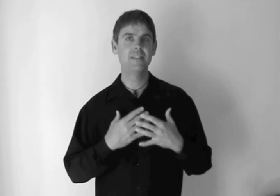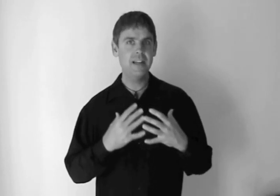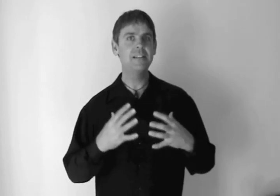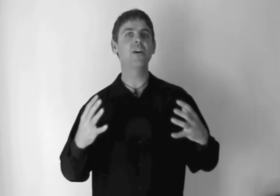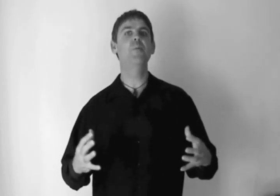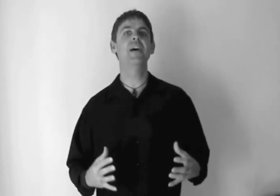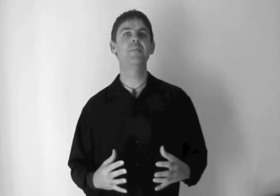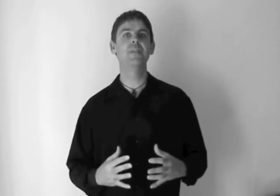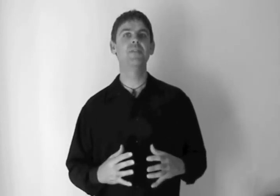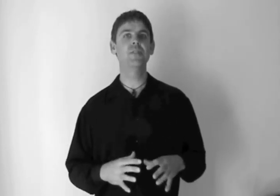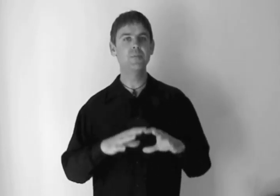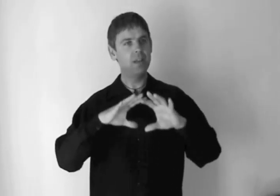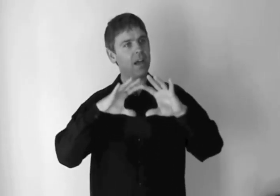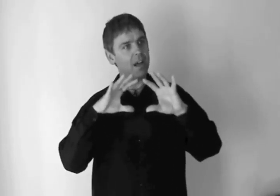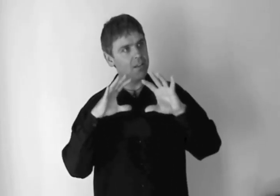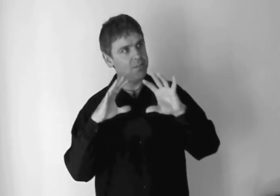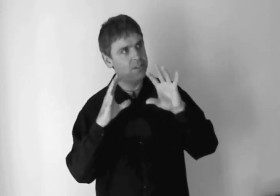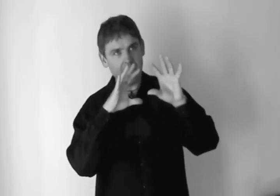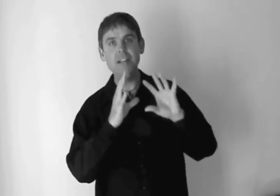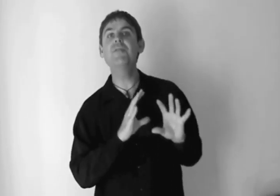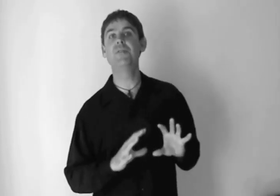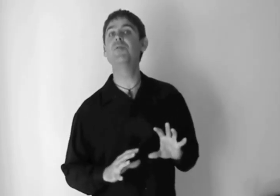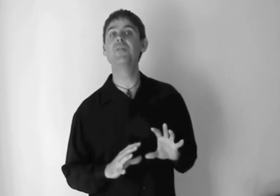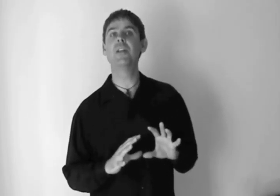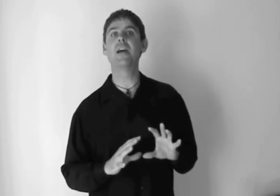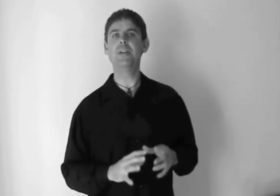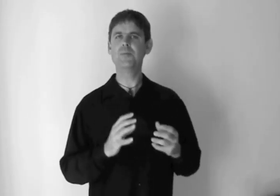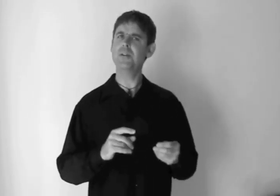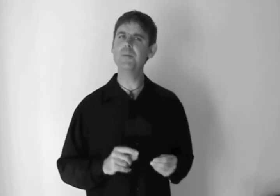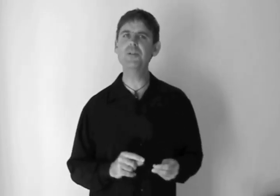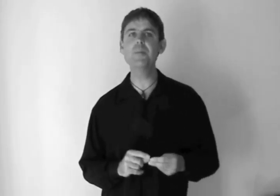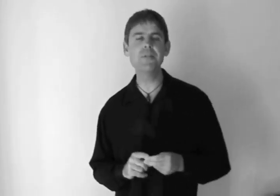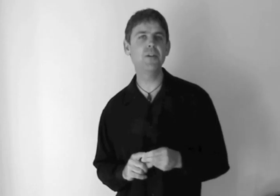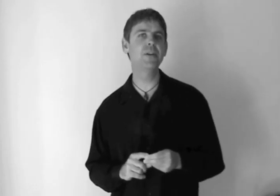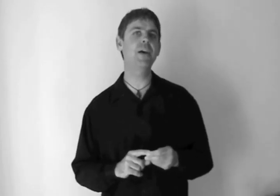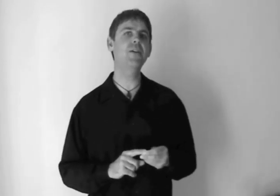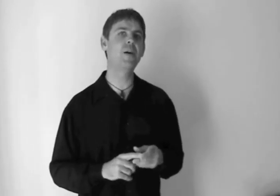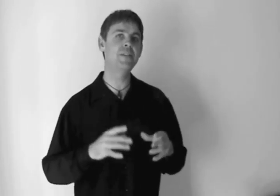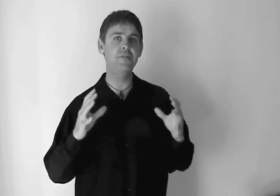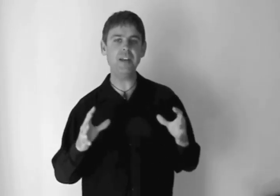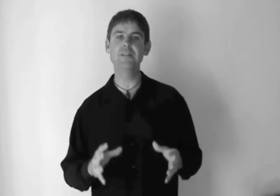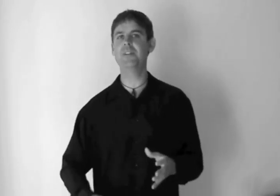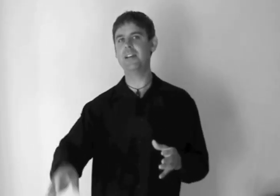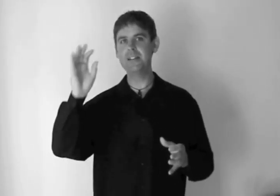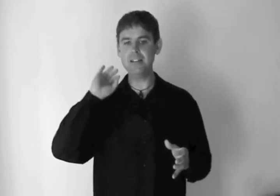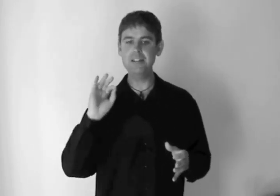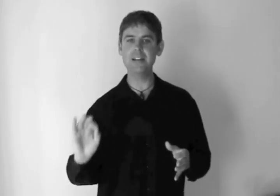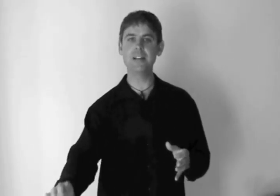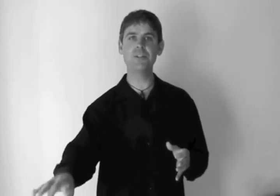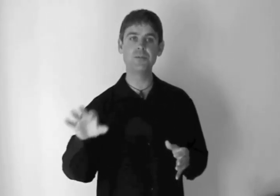starts to open up a different view, if you like. Because what we're talking about with the dominant paradigm is effectively a conducting technique which is